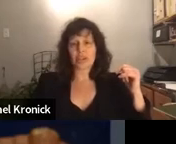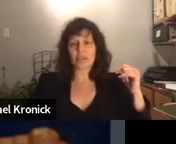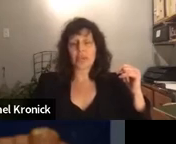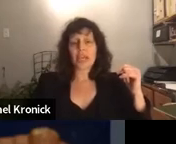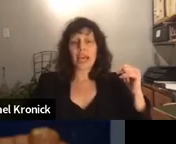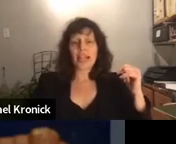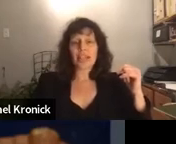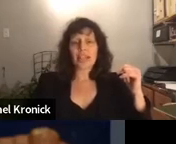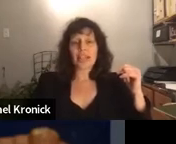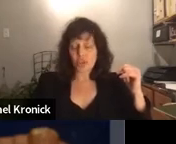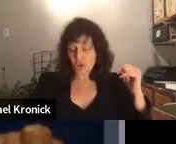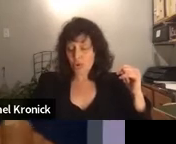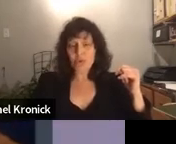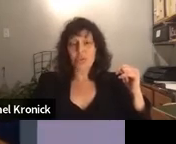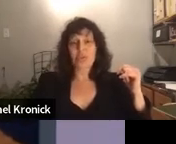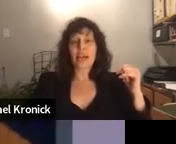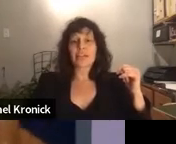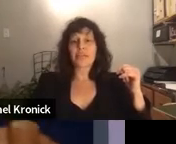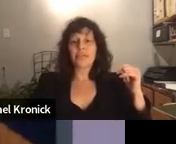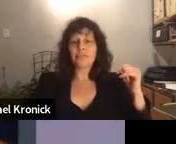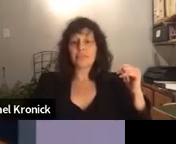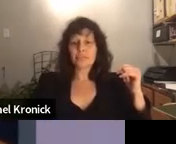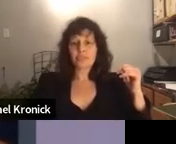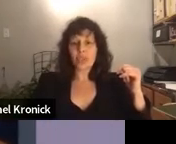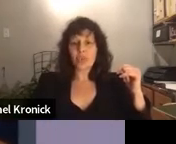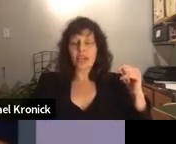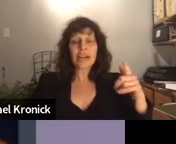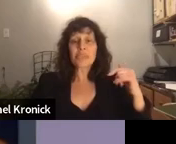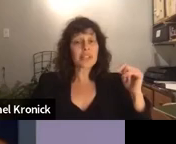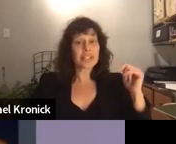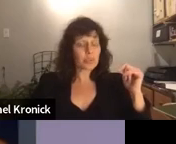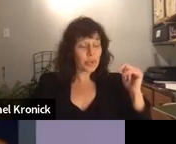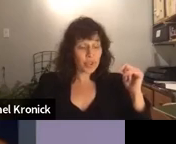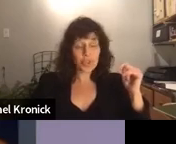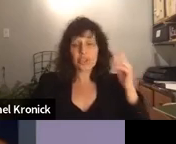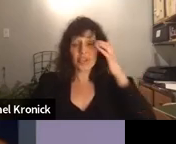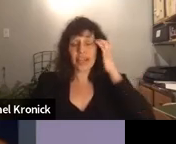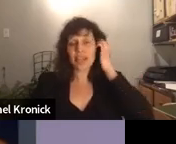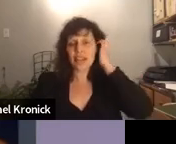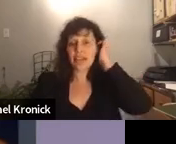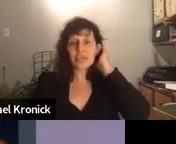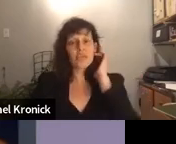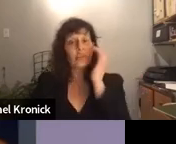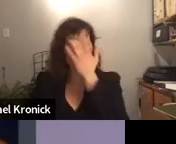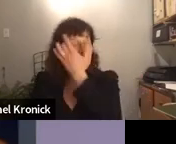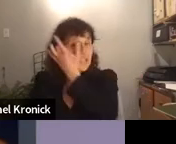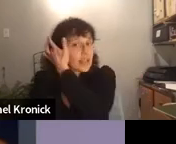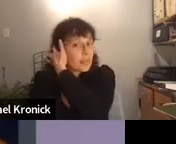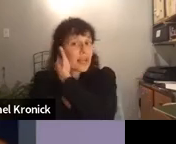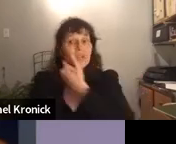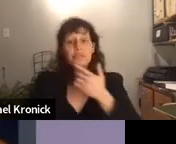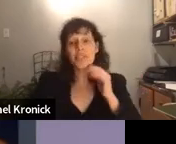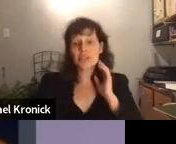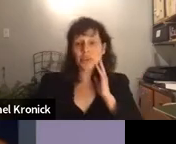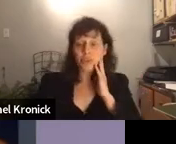parent. And I note that when it comes to these separations, they have informed us that